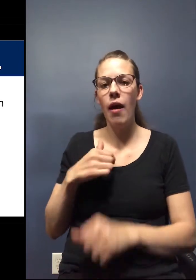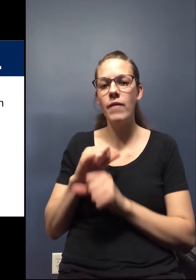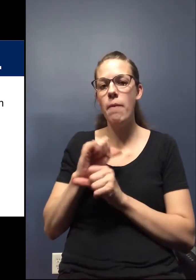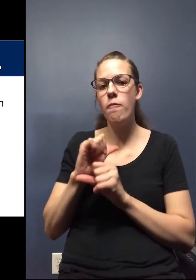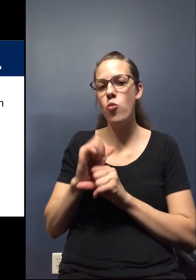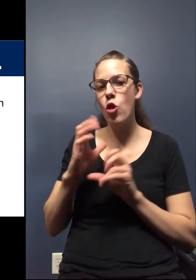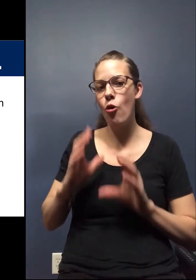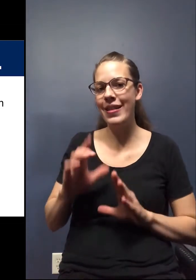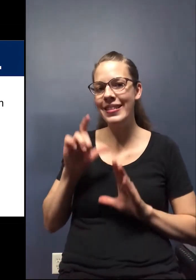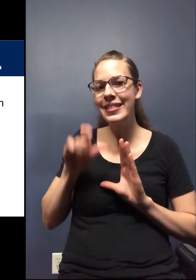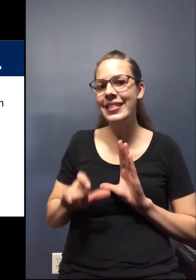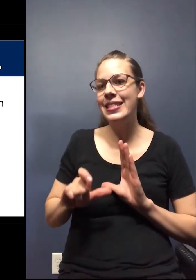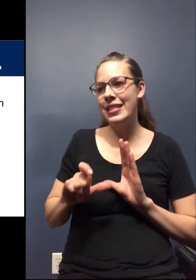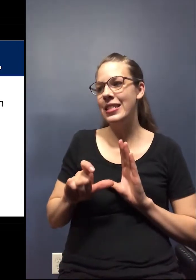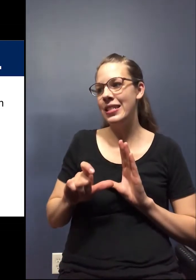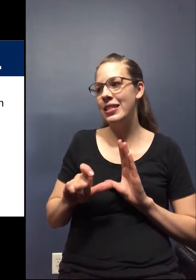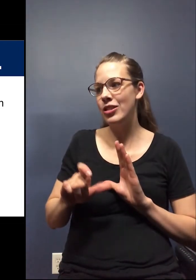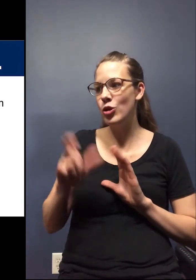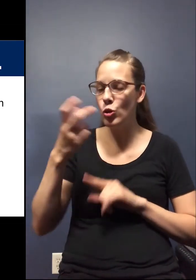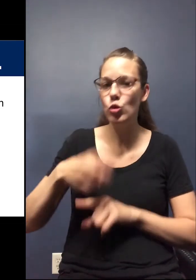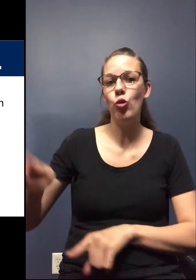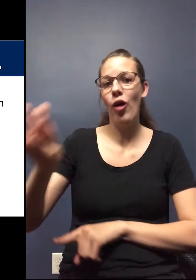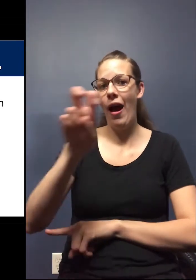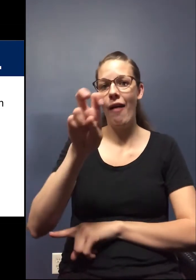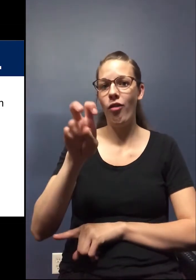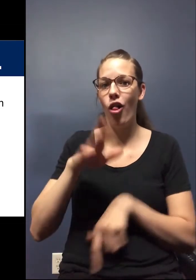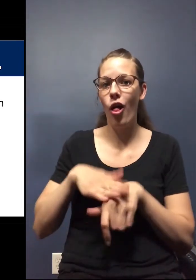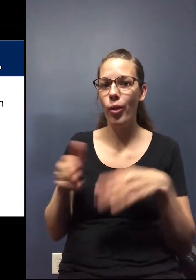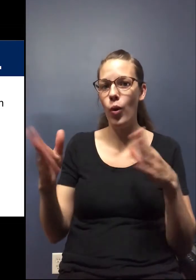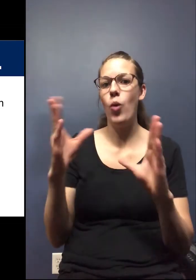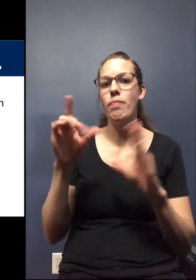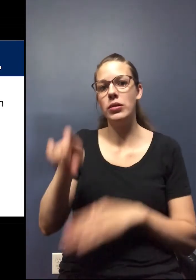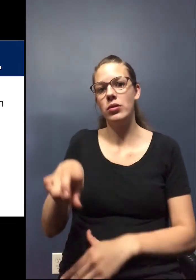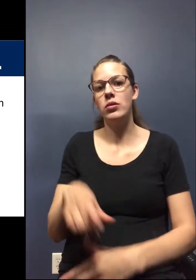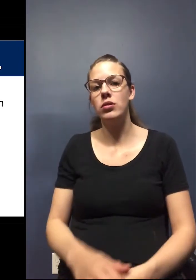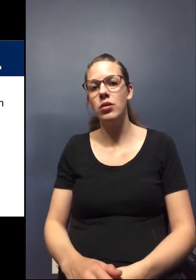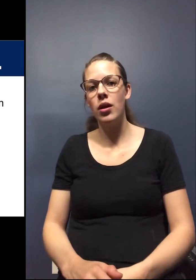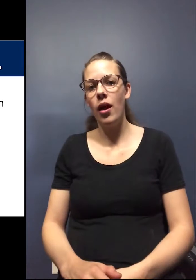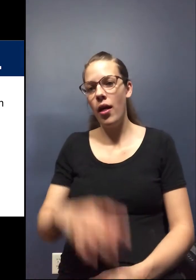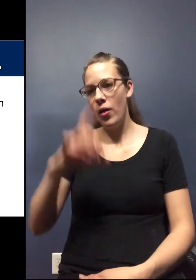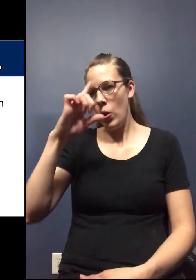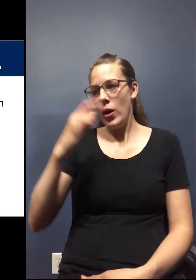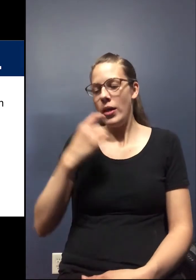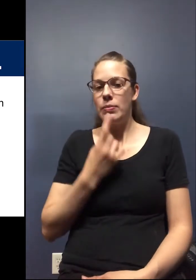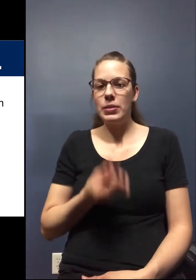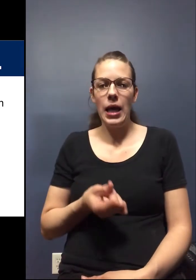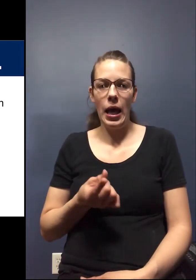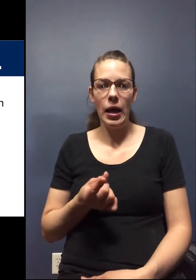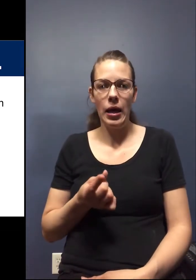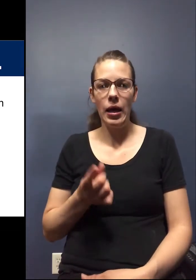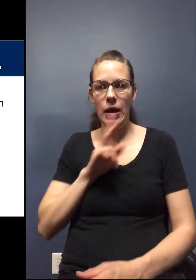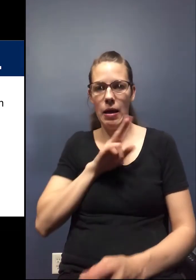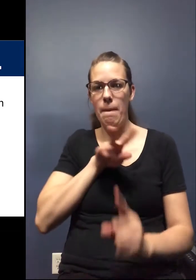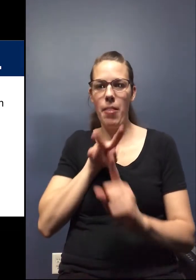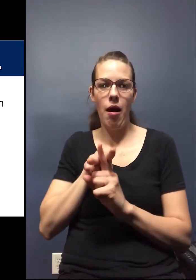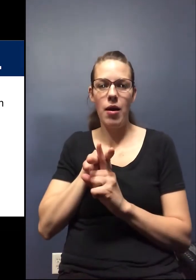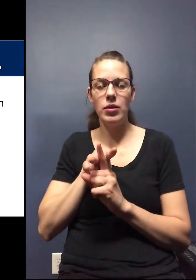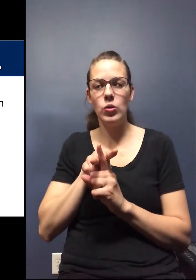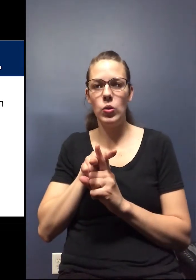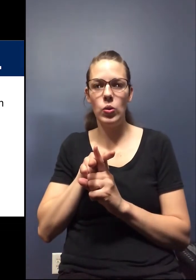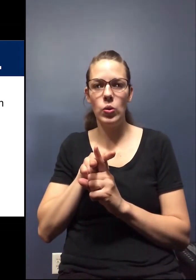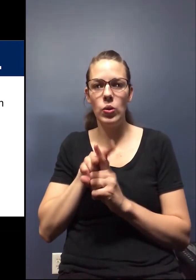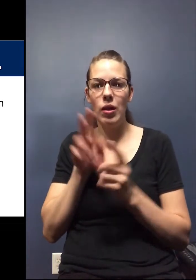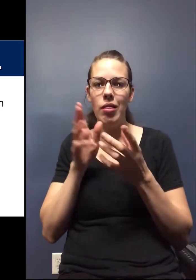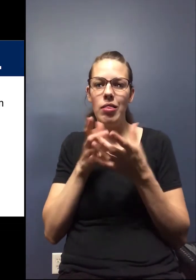employees that I need to put on the road. And I, I think what I'm going to say here applies to